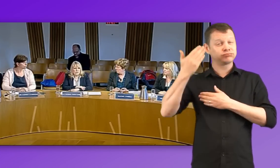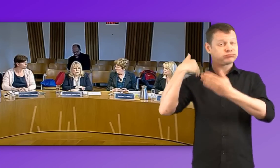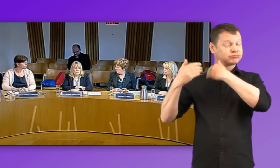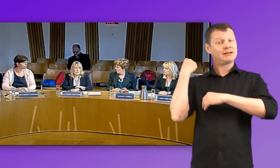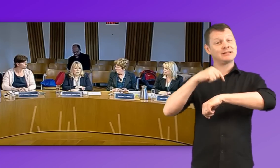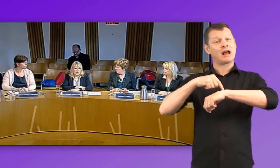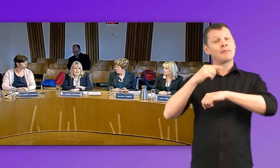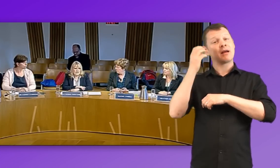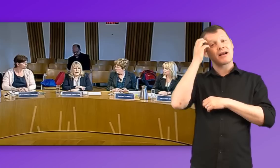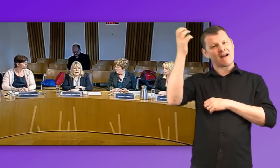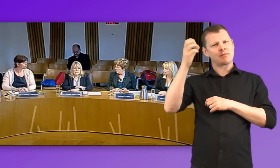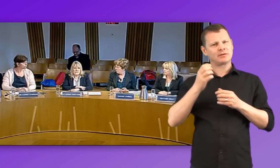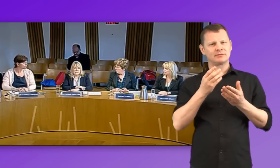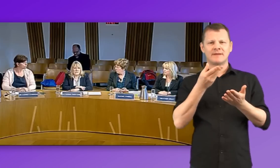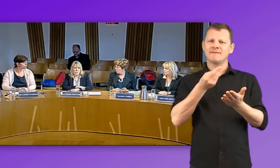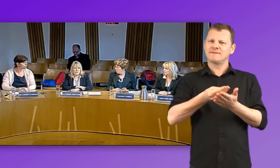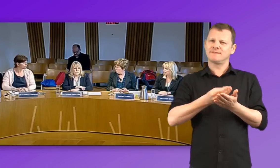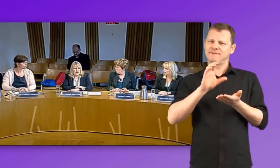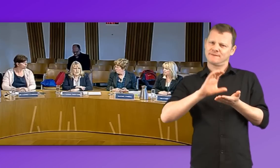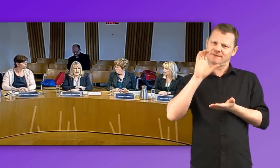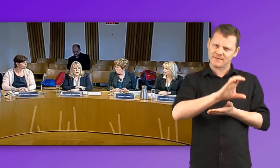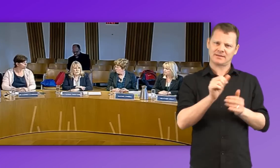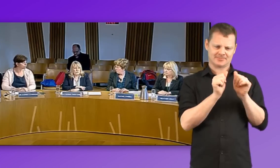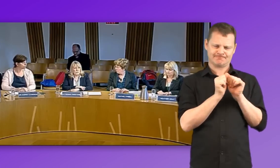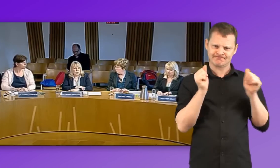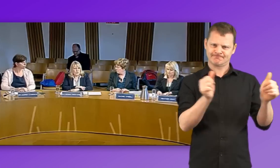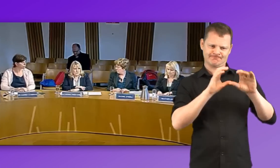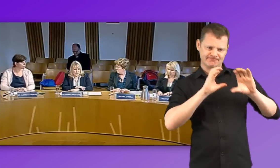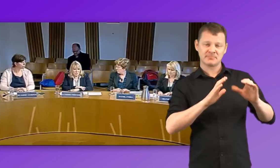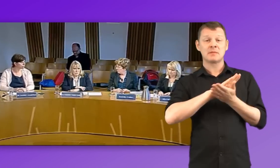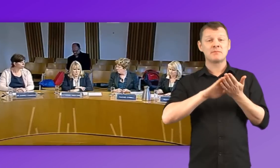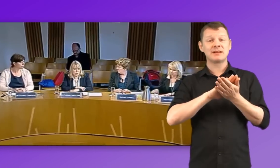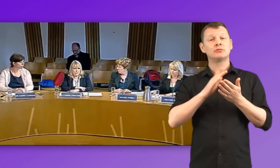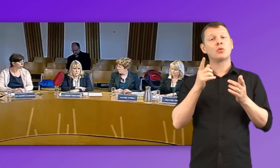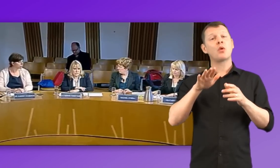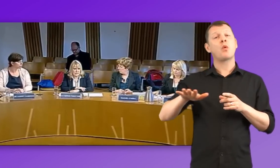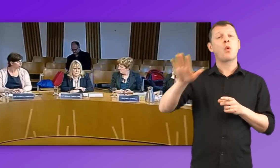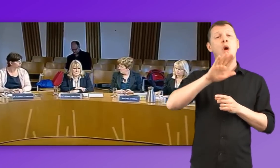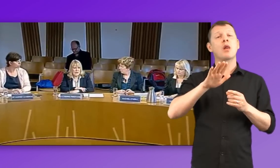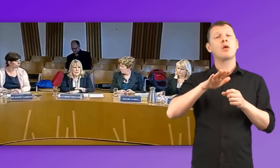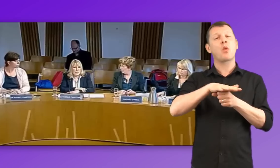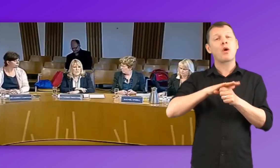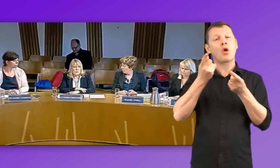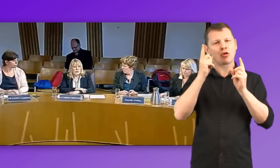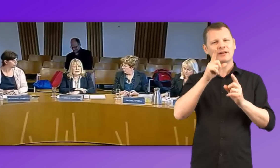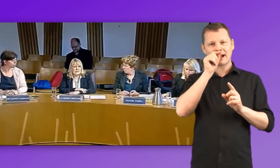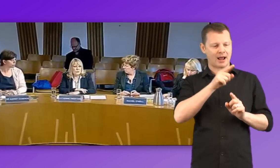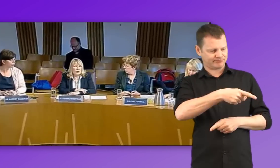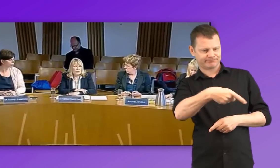local authorities had the opportunity to appoint people to go on the training. We did one